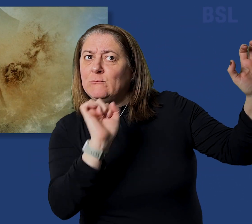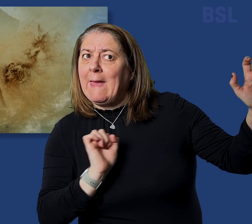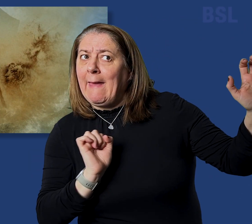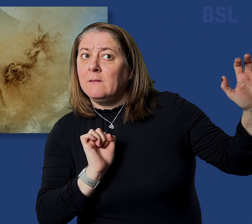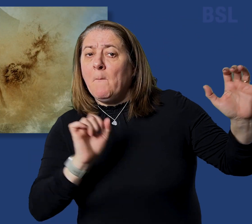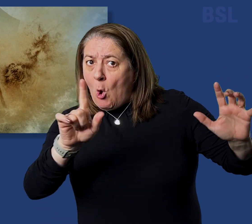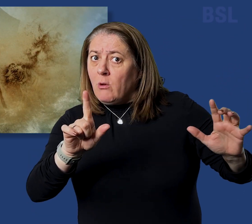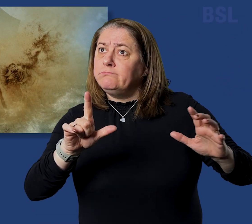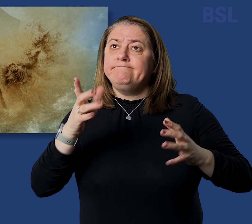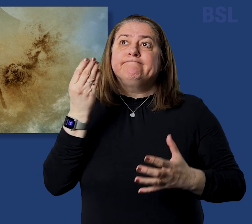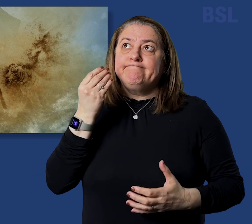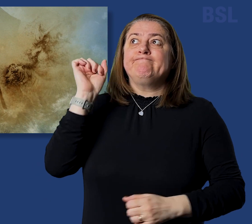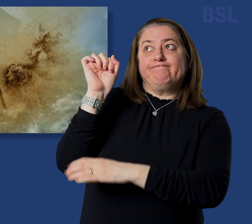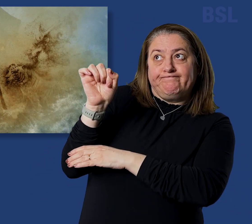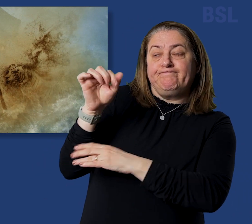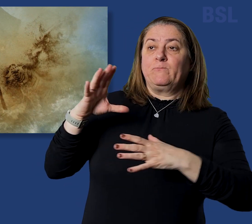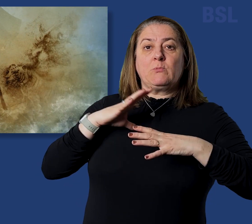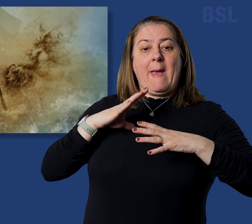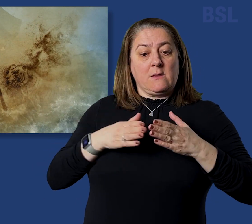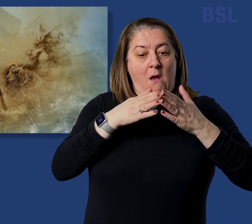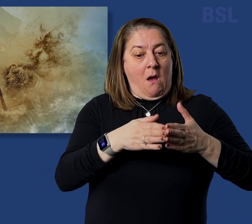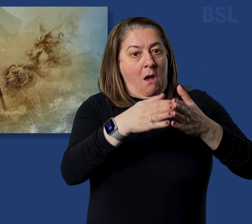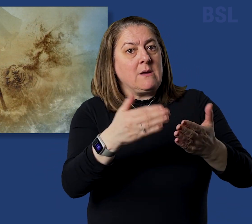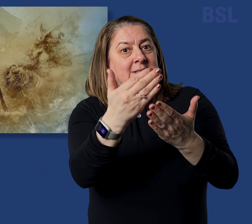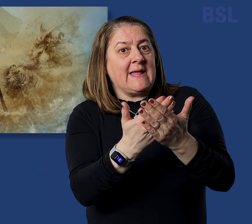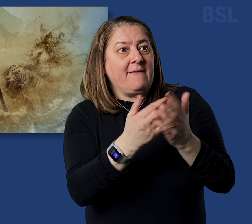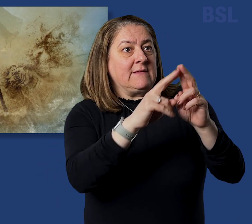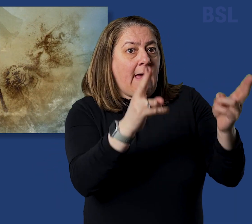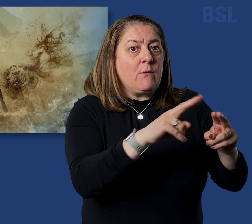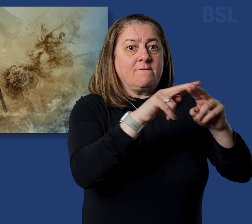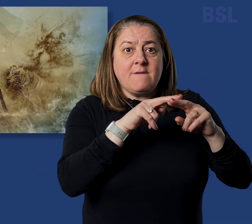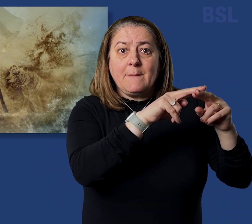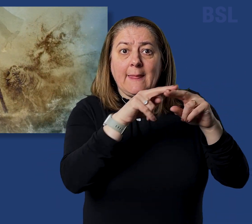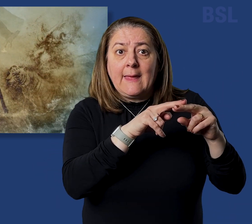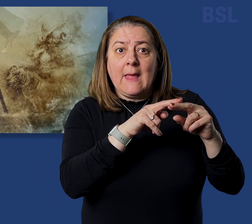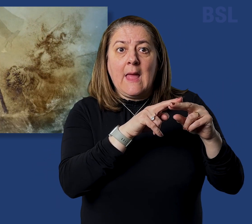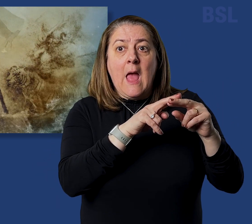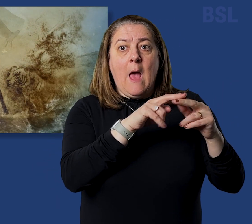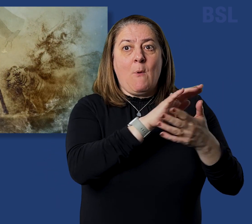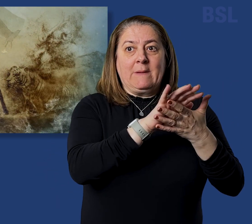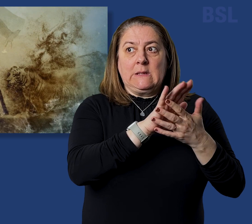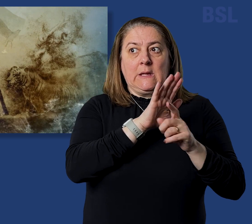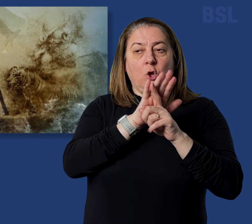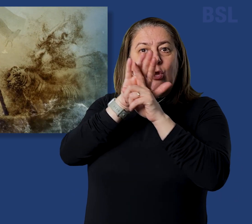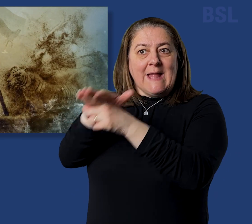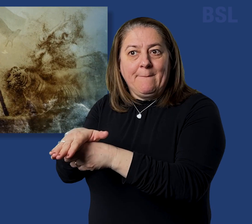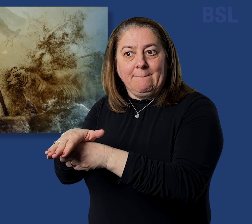prepared an ark to the saving of his house, by the which he condemned the world and